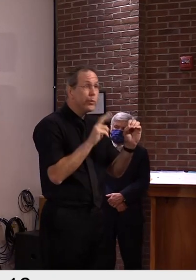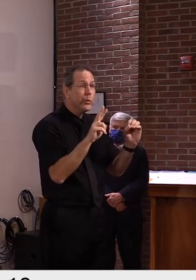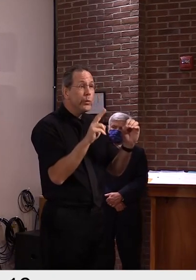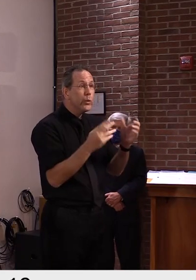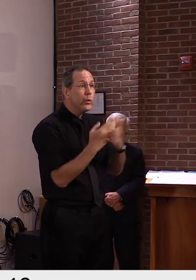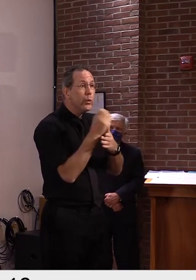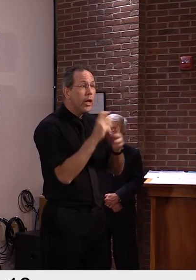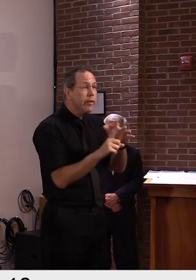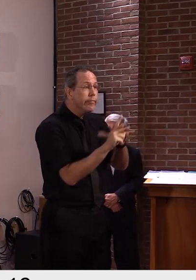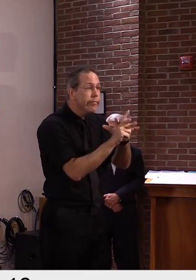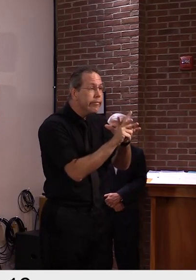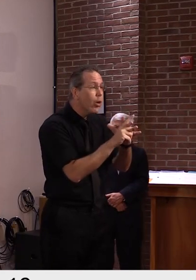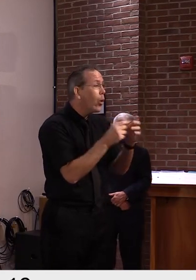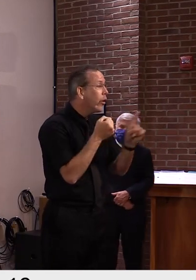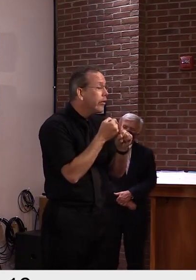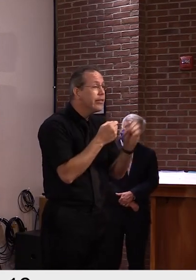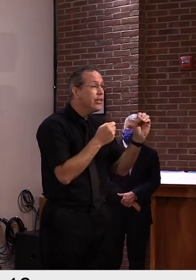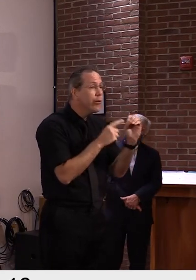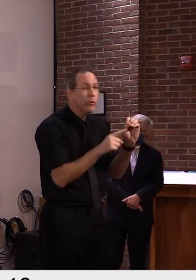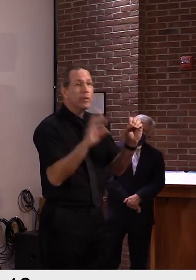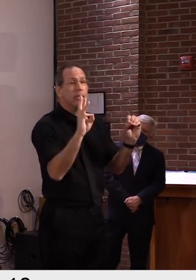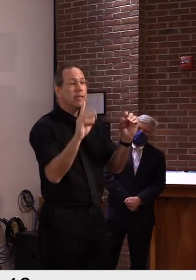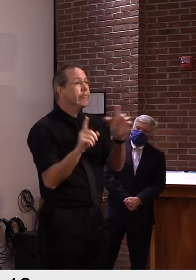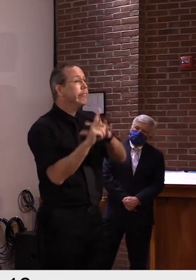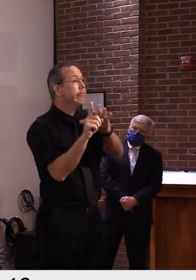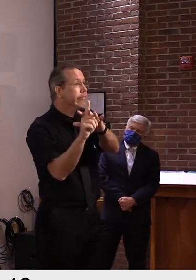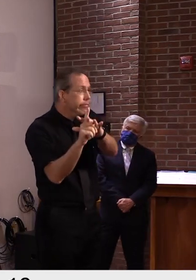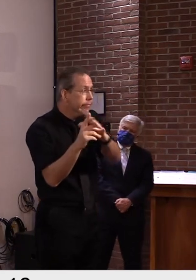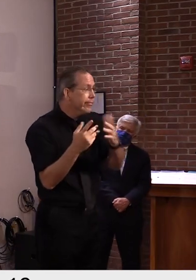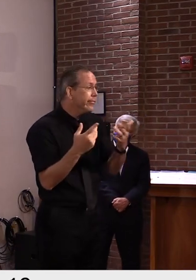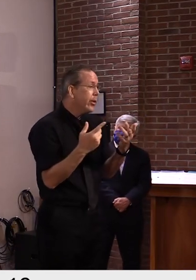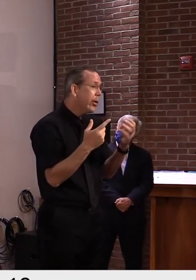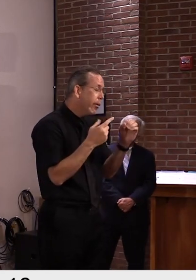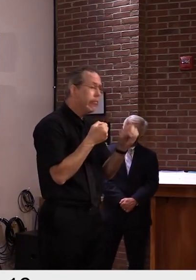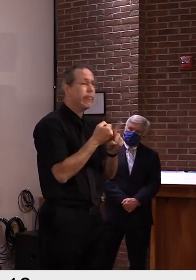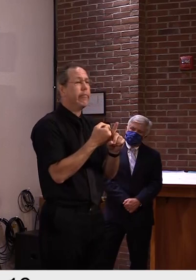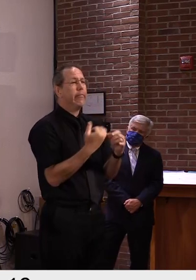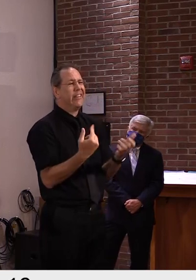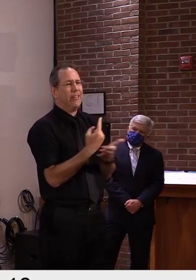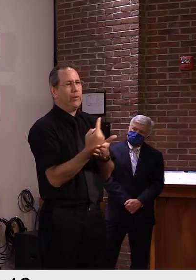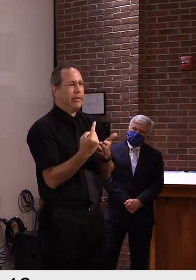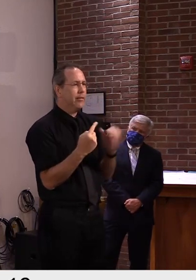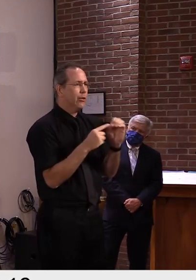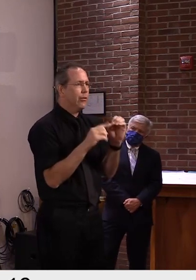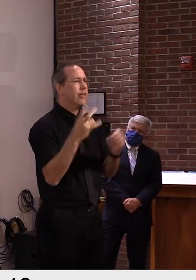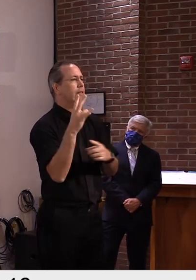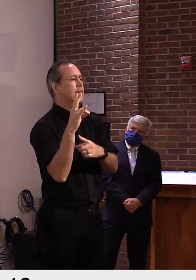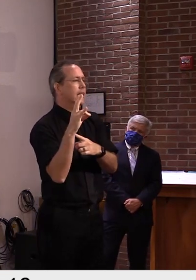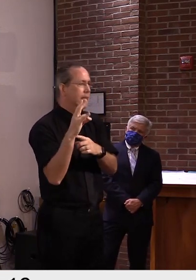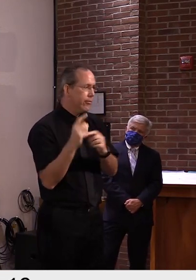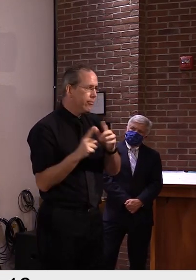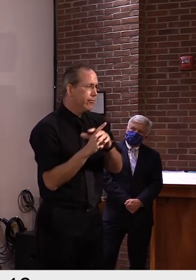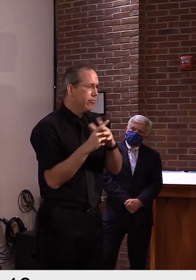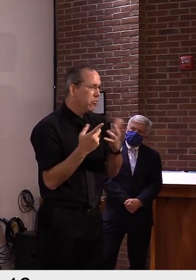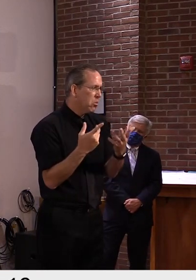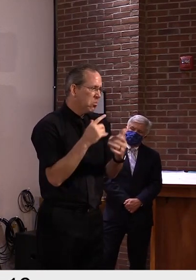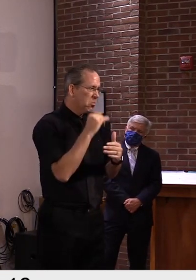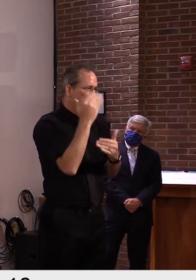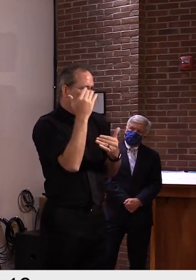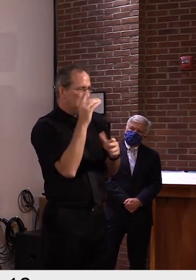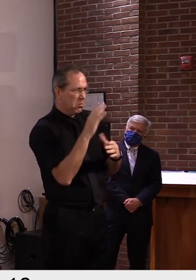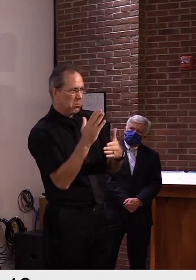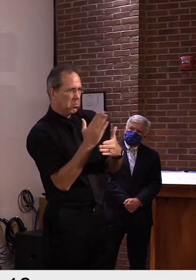something in the teens. So this isn't totally out of the ordinary, to be honest. Um, I can tell you that, uh,